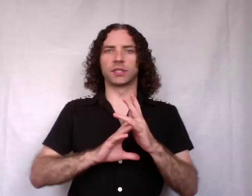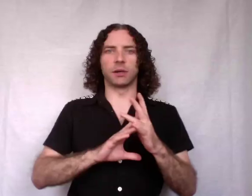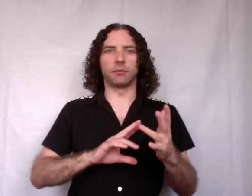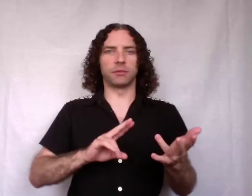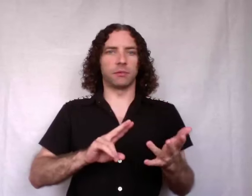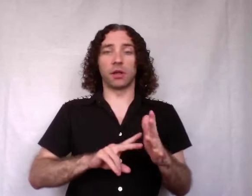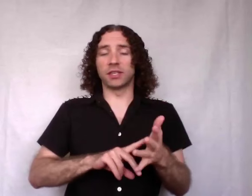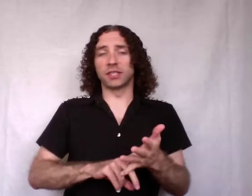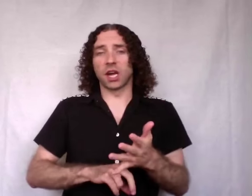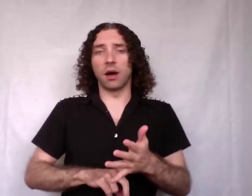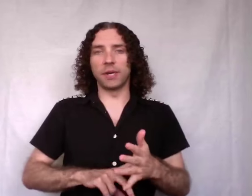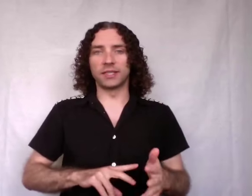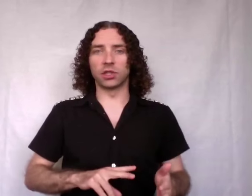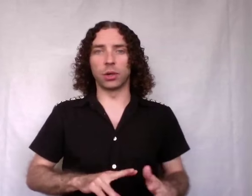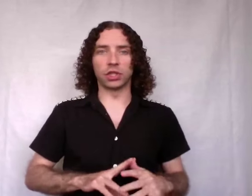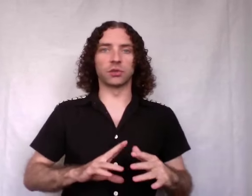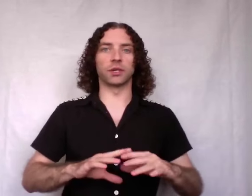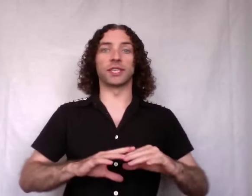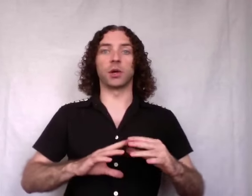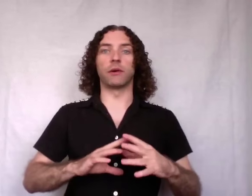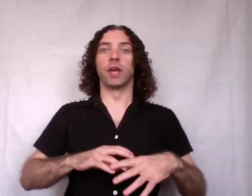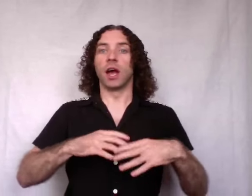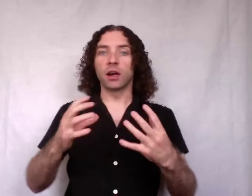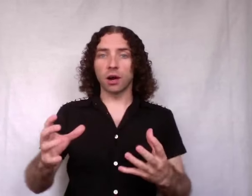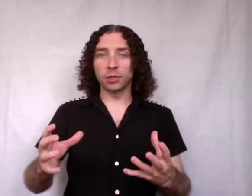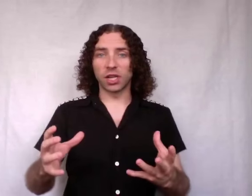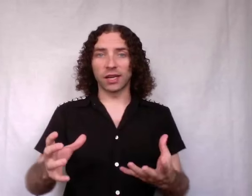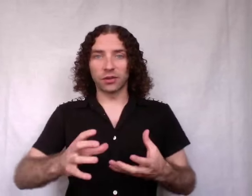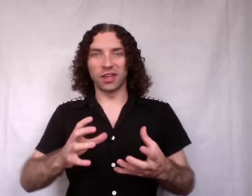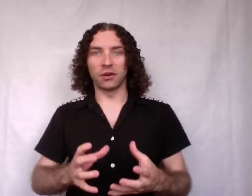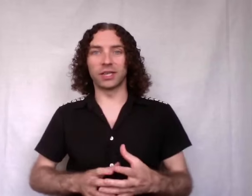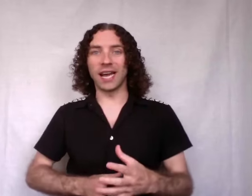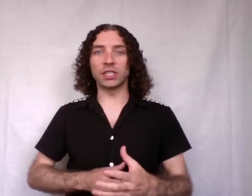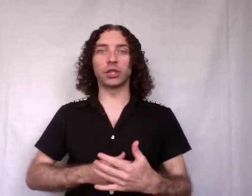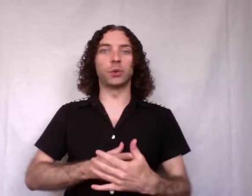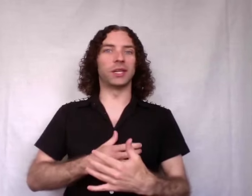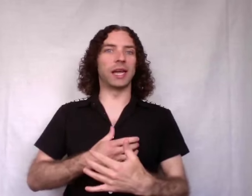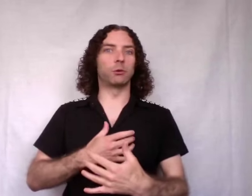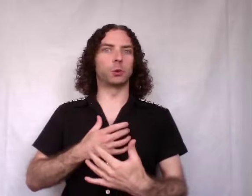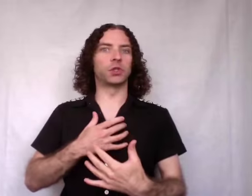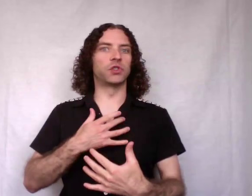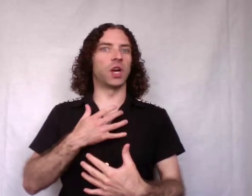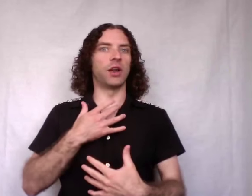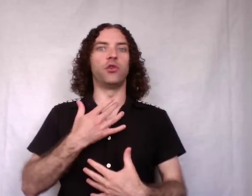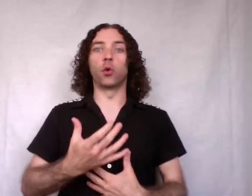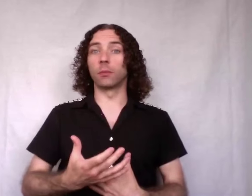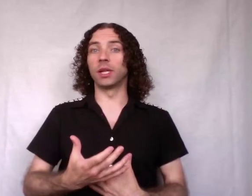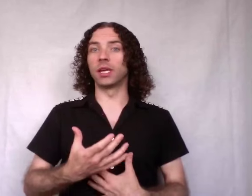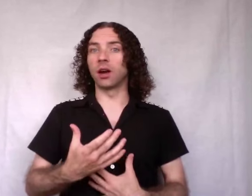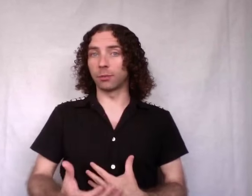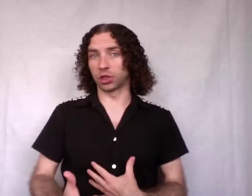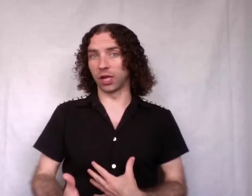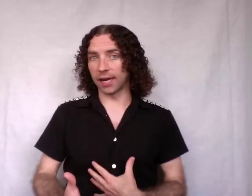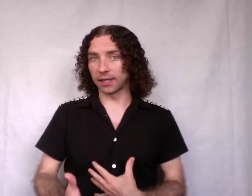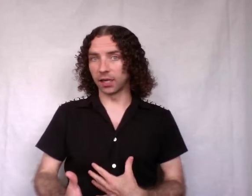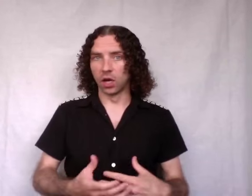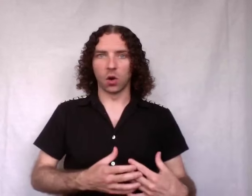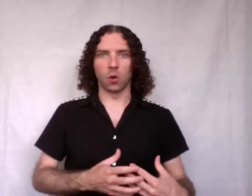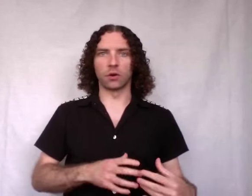So this is common in situations where, say, you have the garbage collector that you're attaching to a language which is not normally garbage collected or